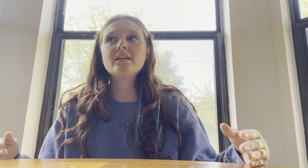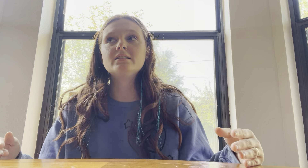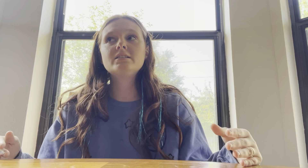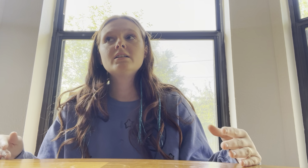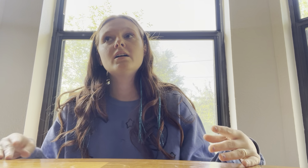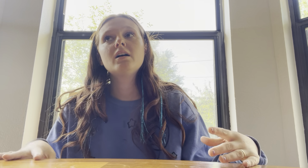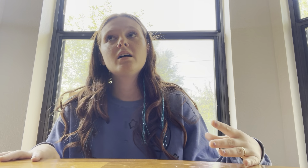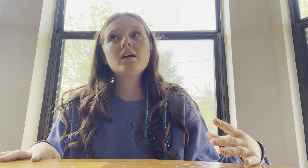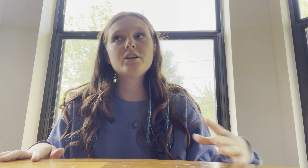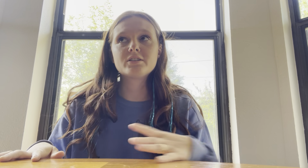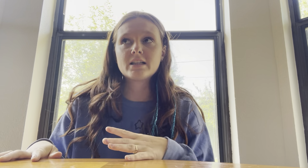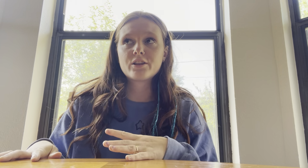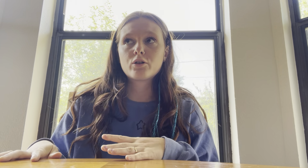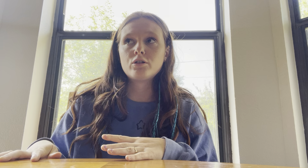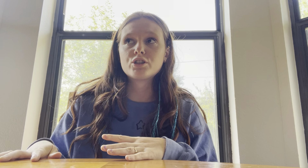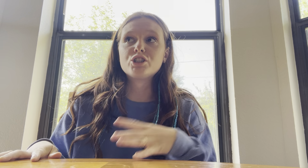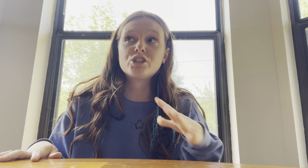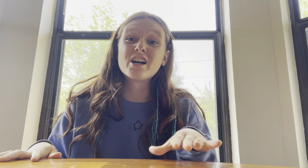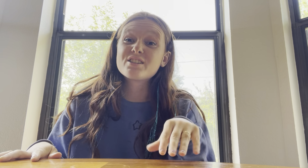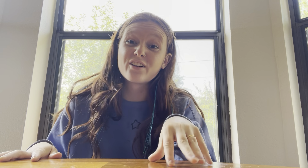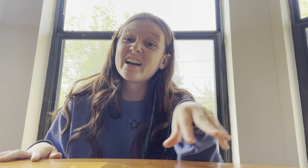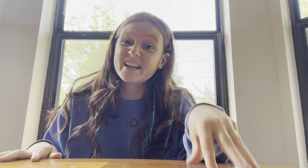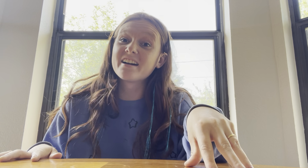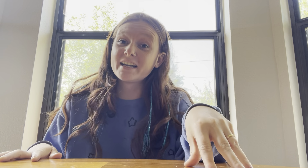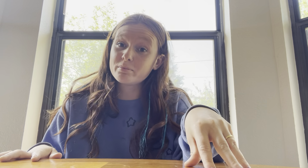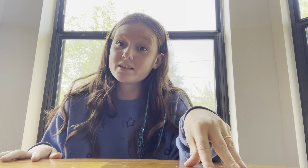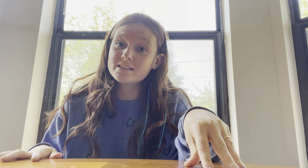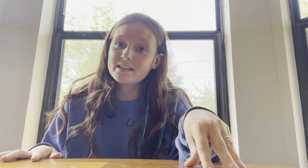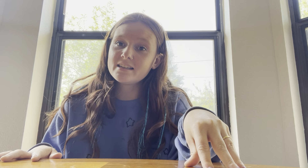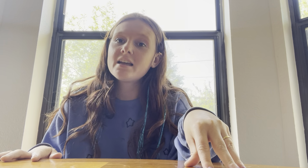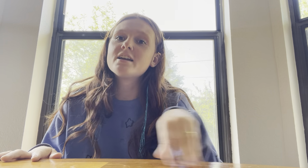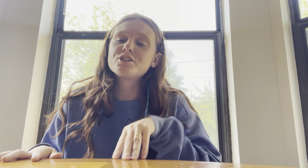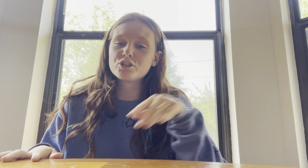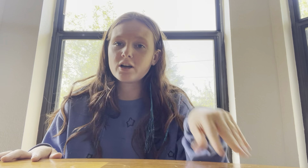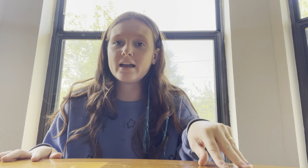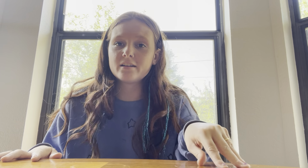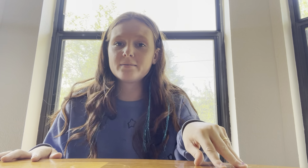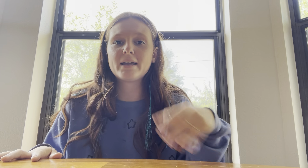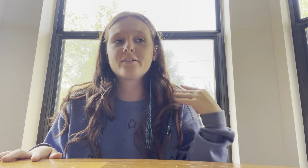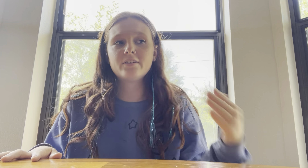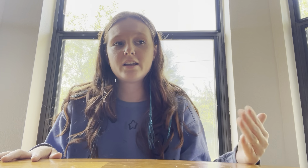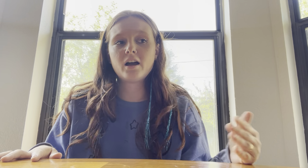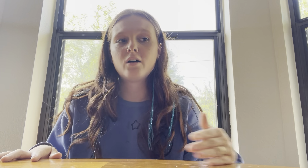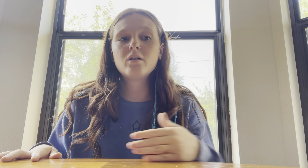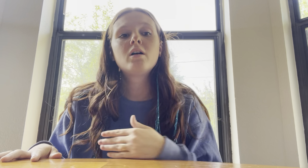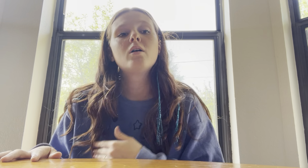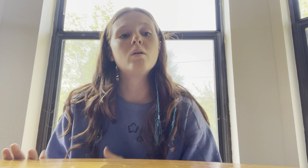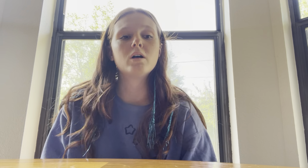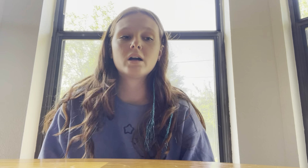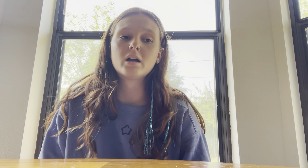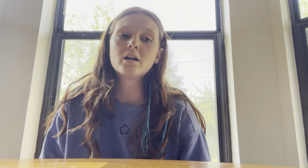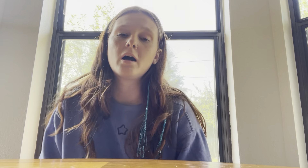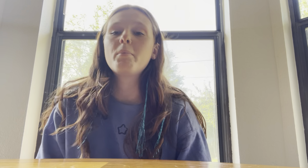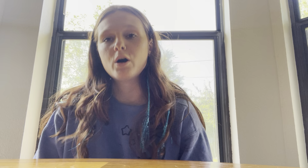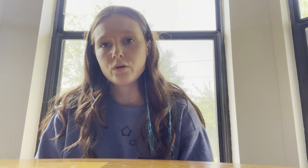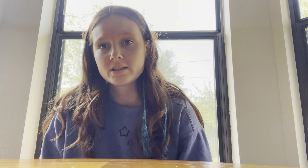understanding the culture just for a hearing person to try to make a video or a post